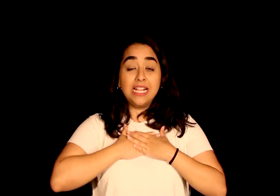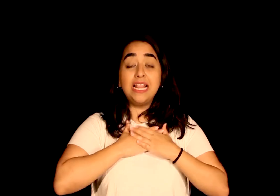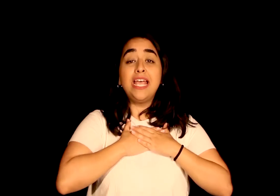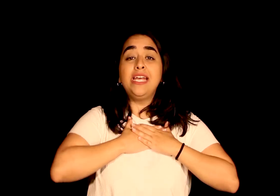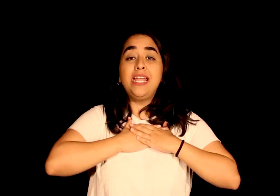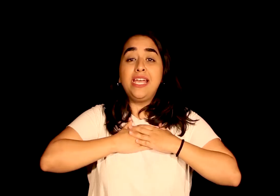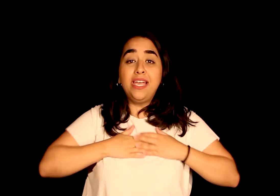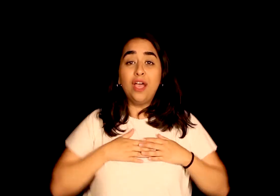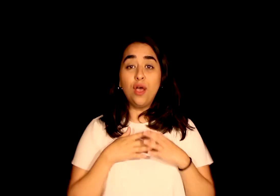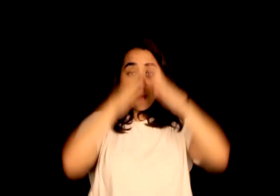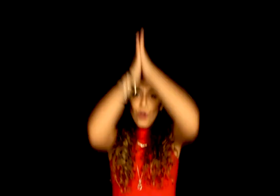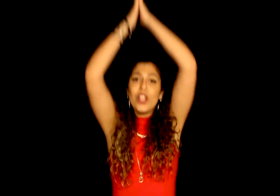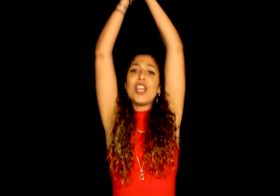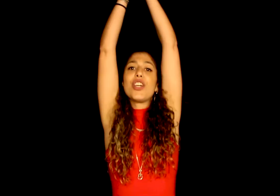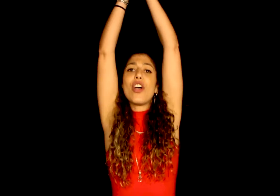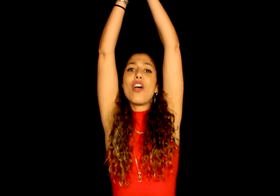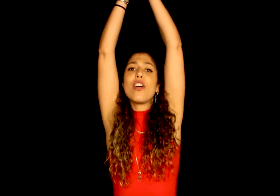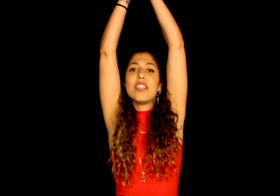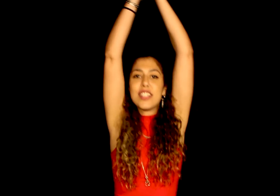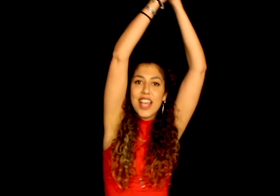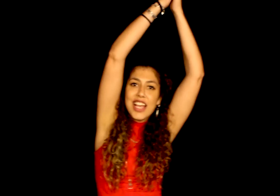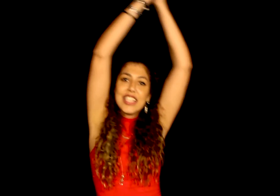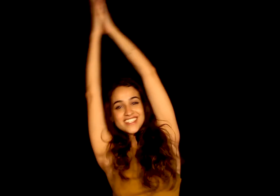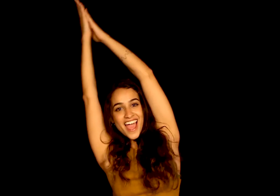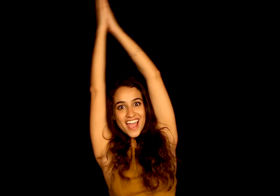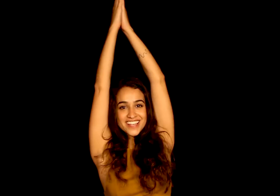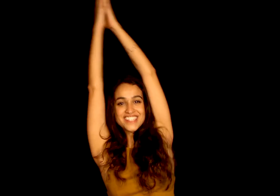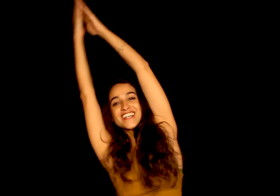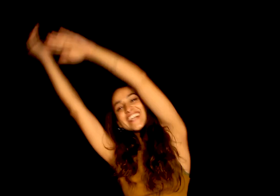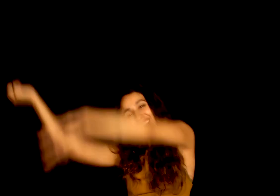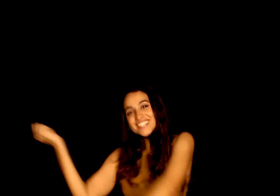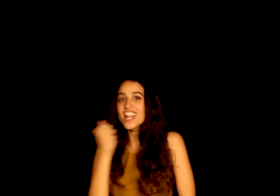are